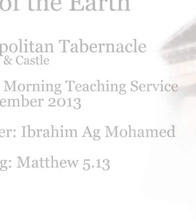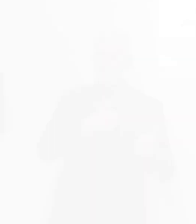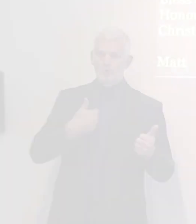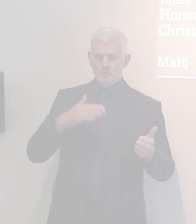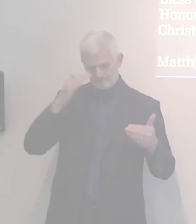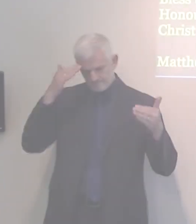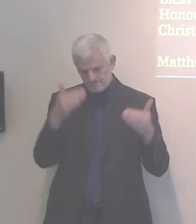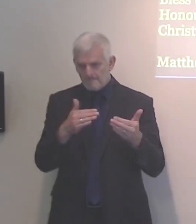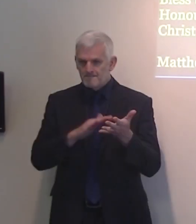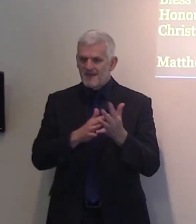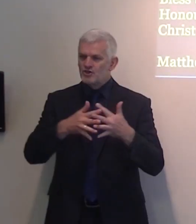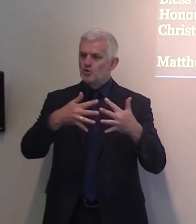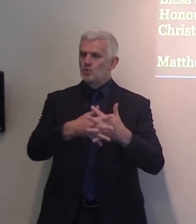Matthew chapter 5